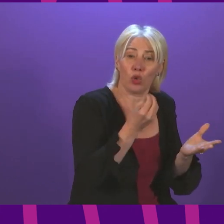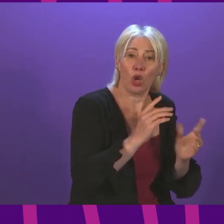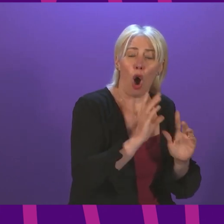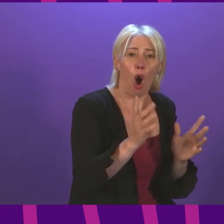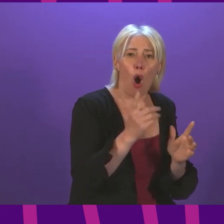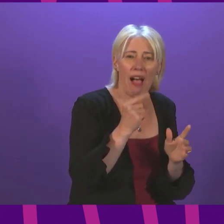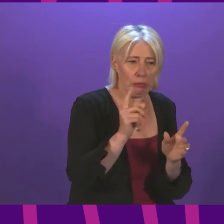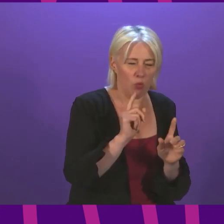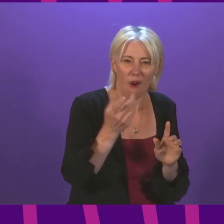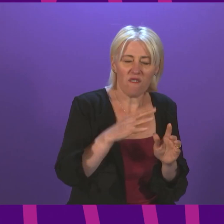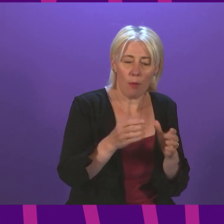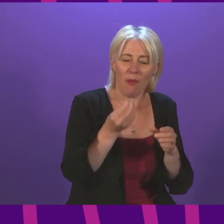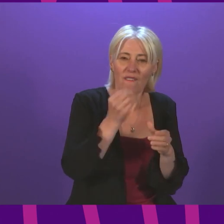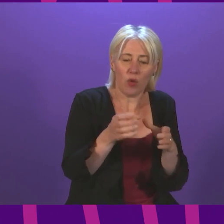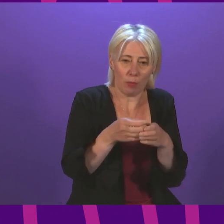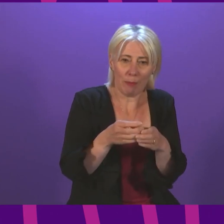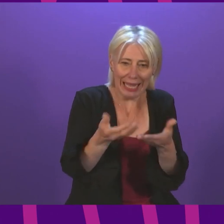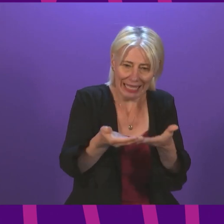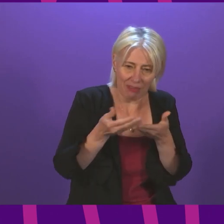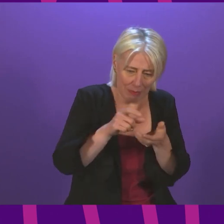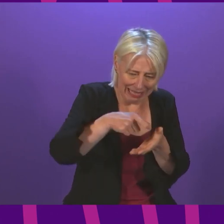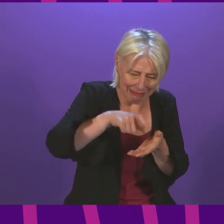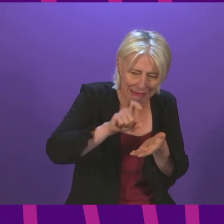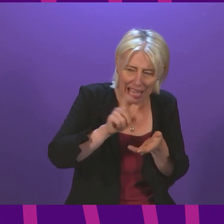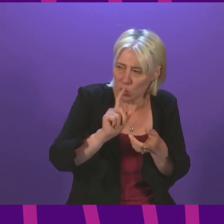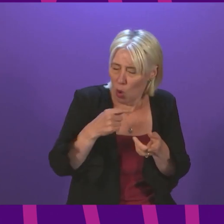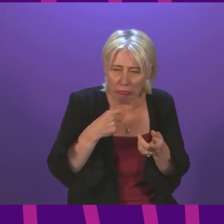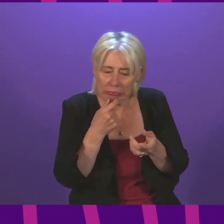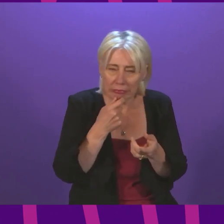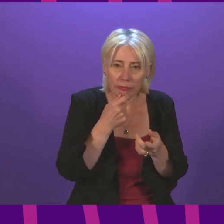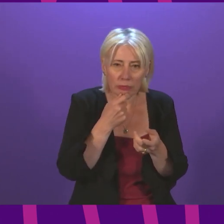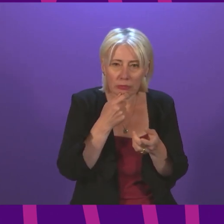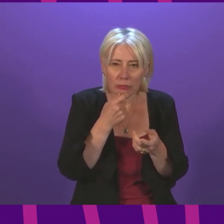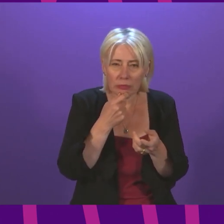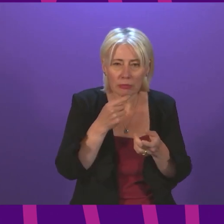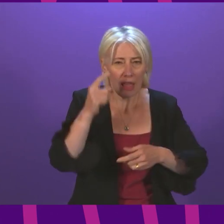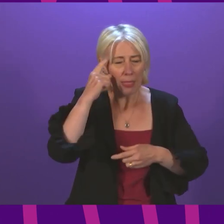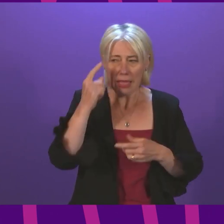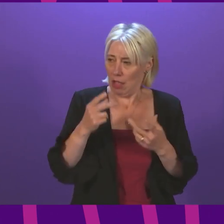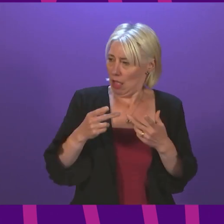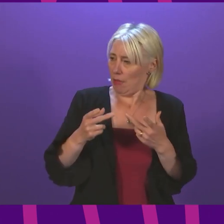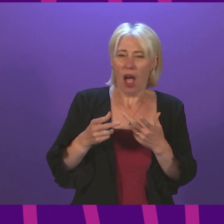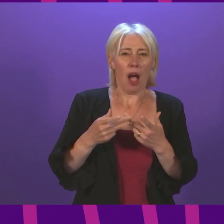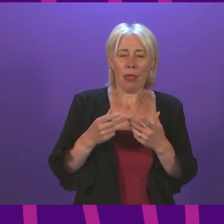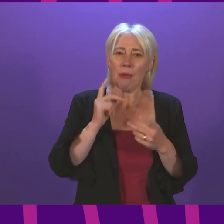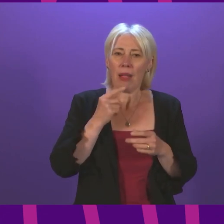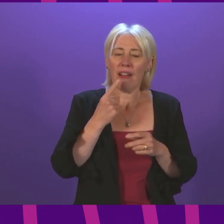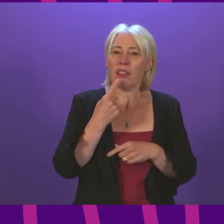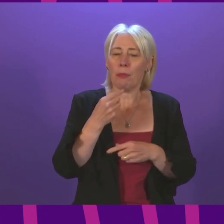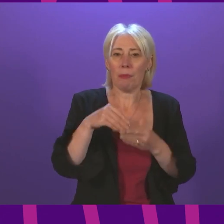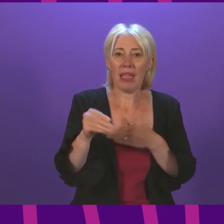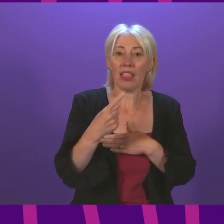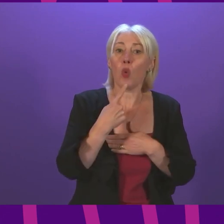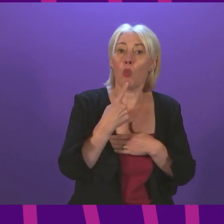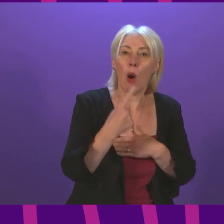I can remember having to save to afford the £1 for the toddler's group and it breaks my heart to think of other parents having to make that